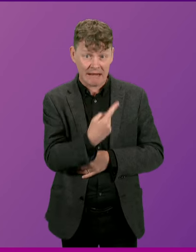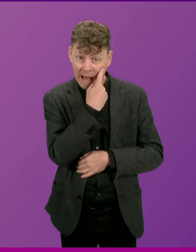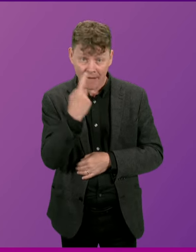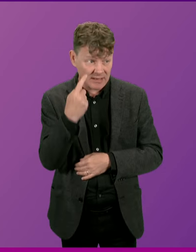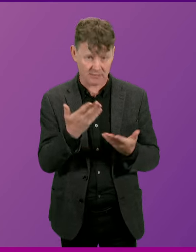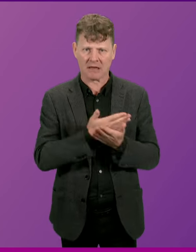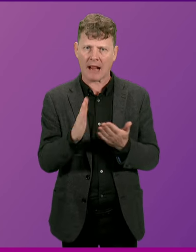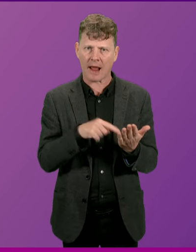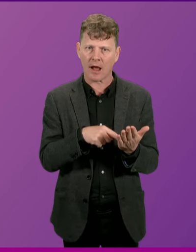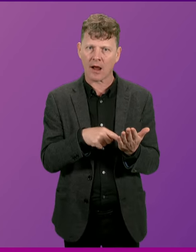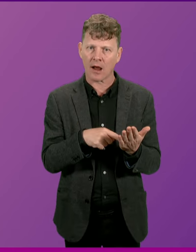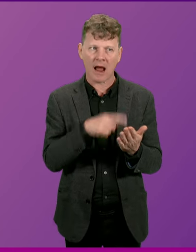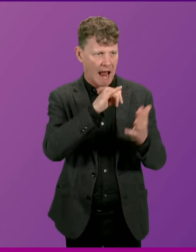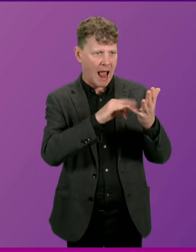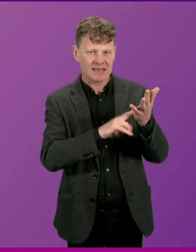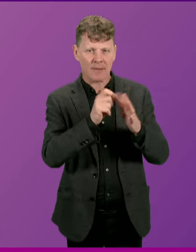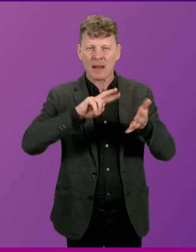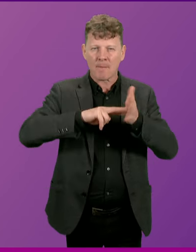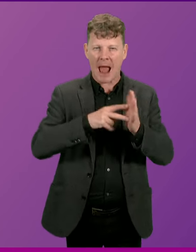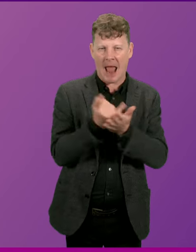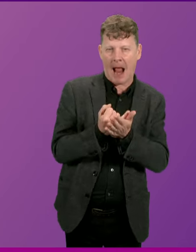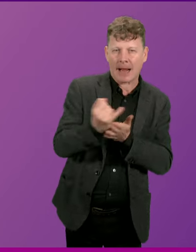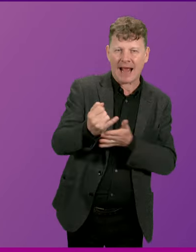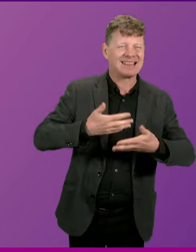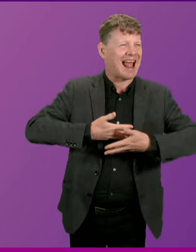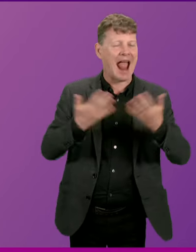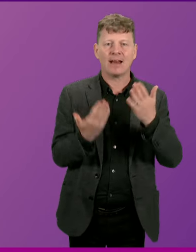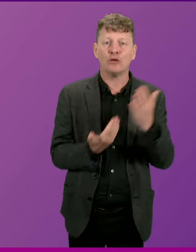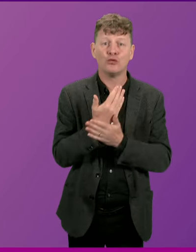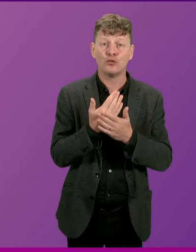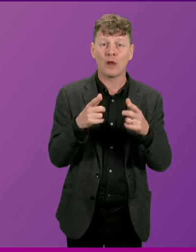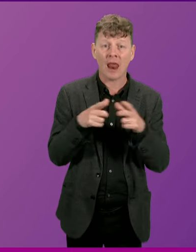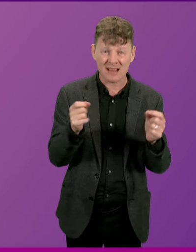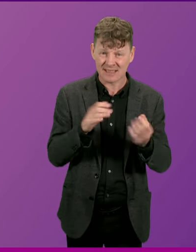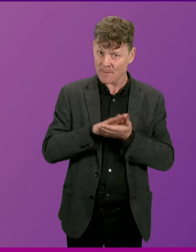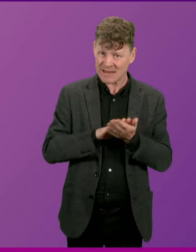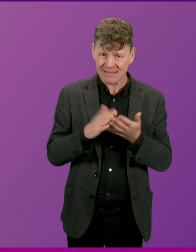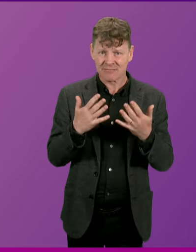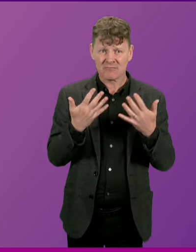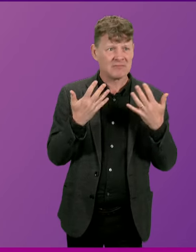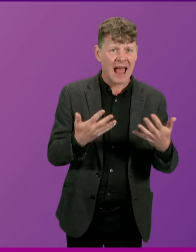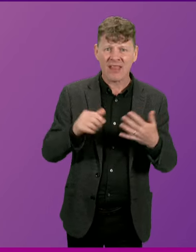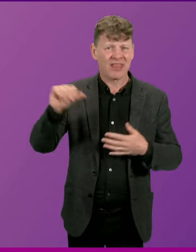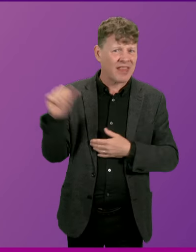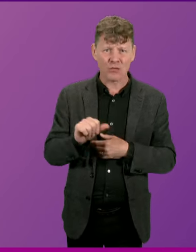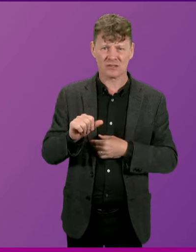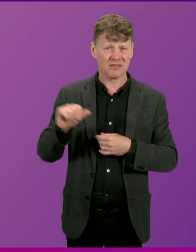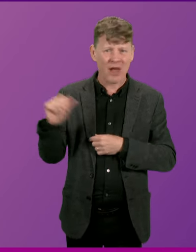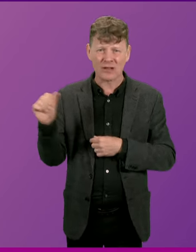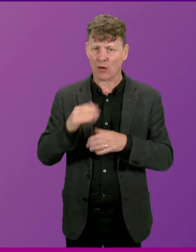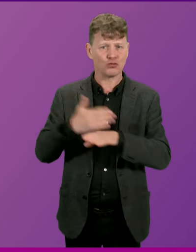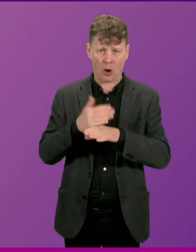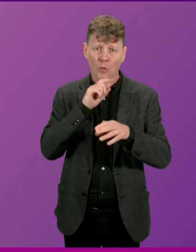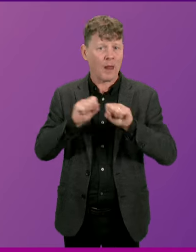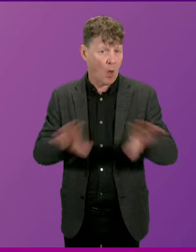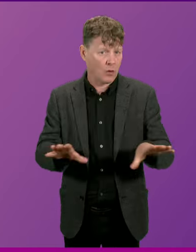SNP plans to be against any new oil and gas licences will see tens of thousands of jobs lost in the North Sea and the